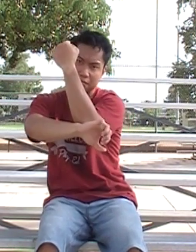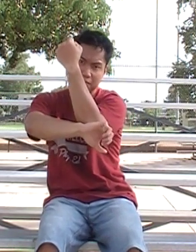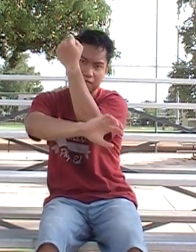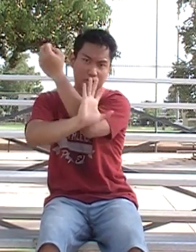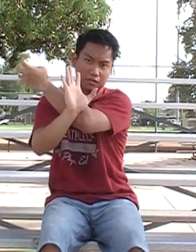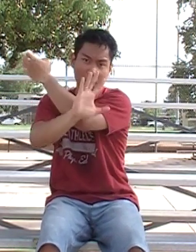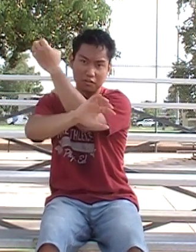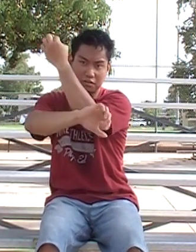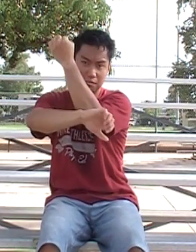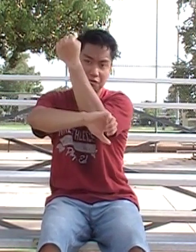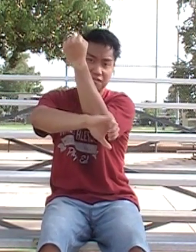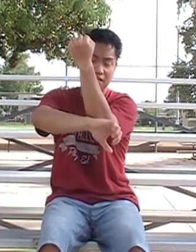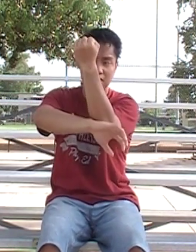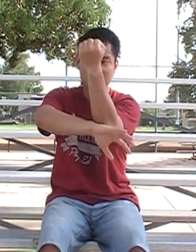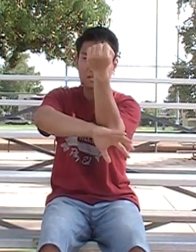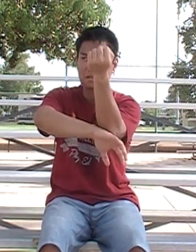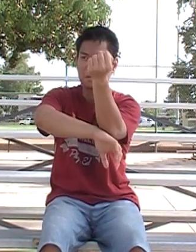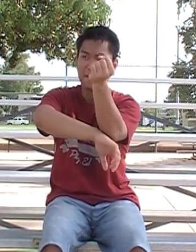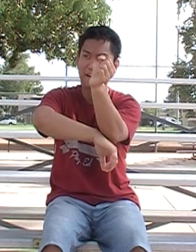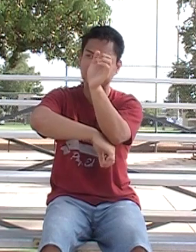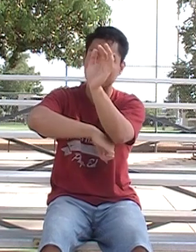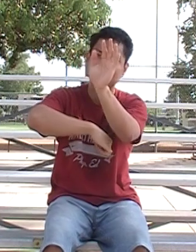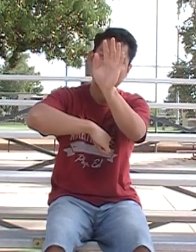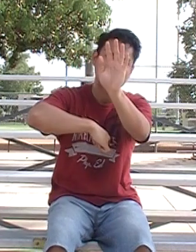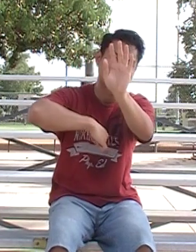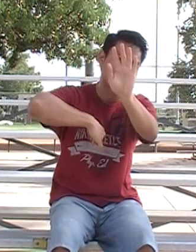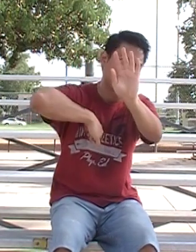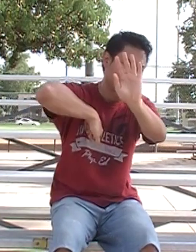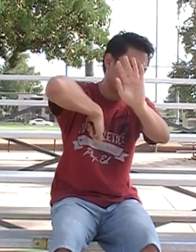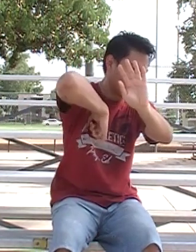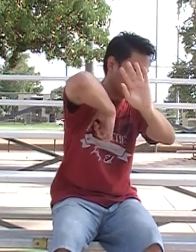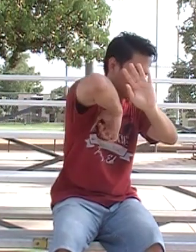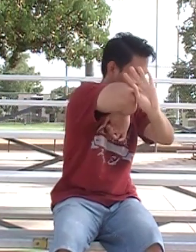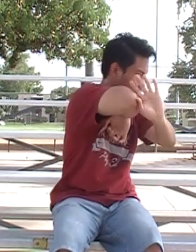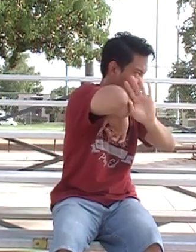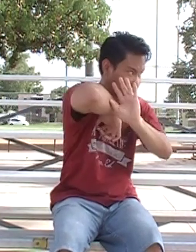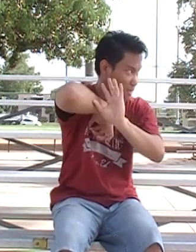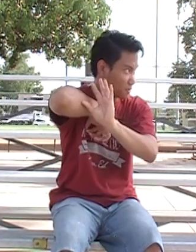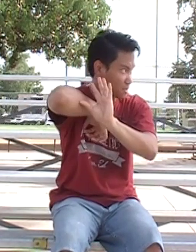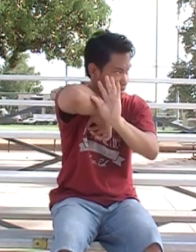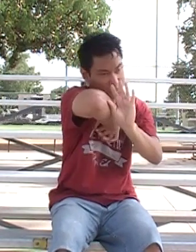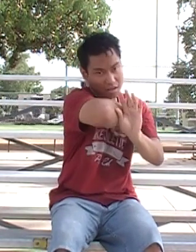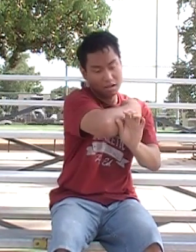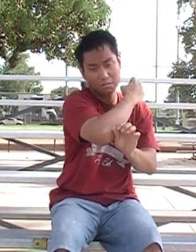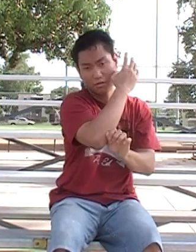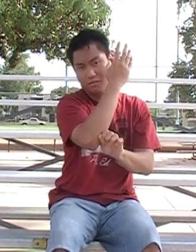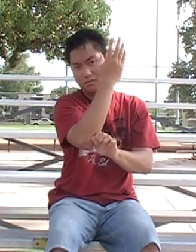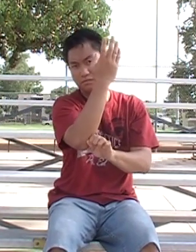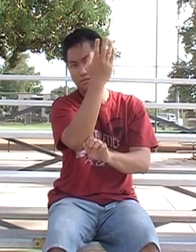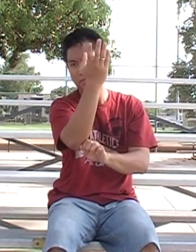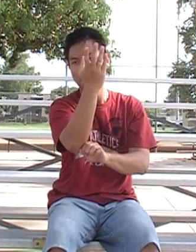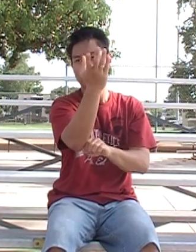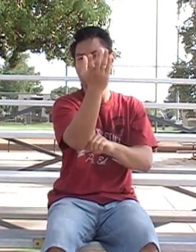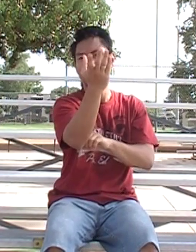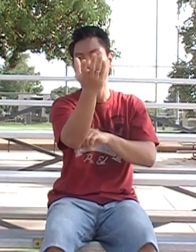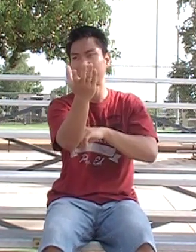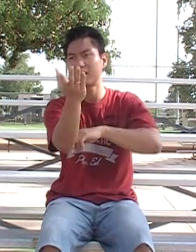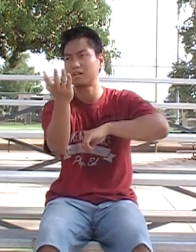You hold your opponent's fist. Back fist. Sometimes you do with an elbow. Backhand.